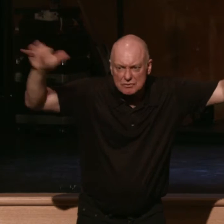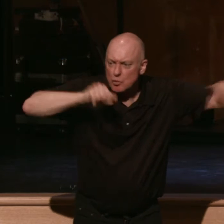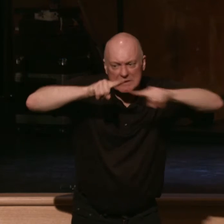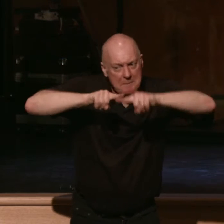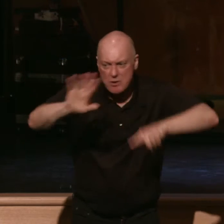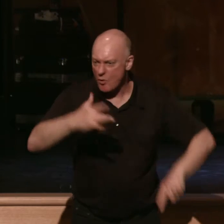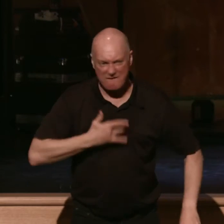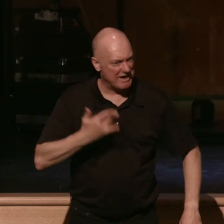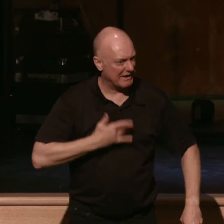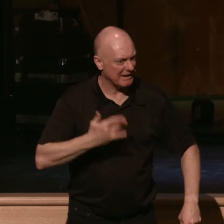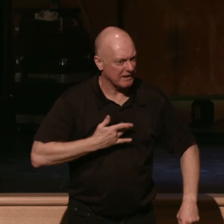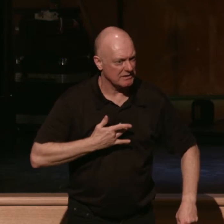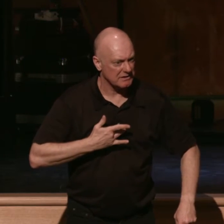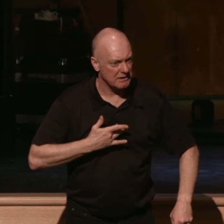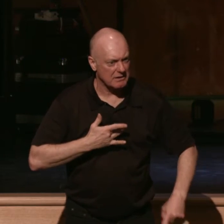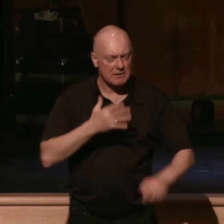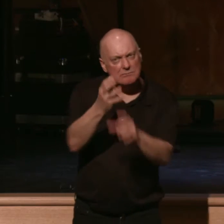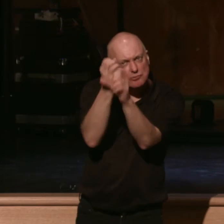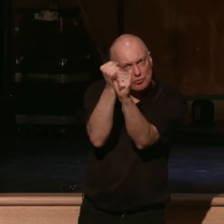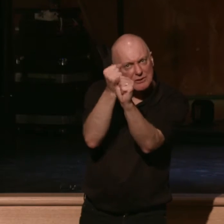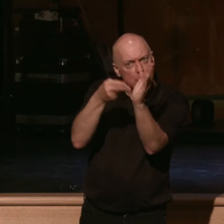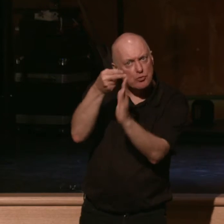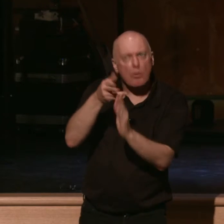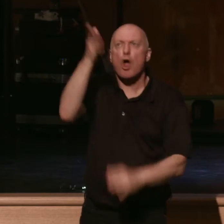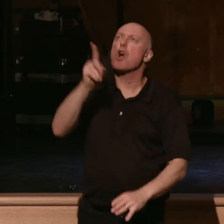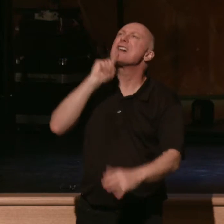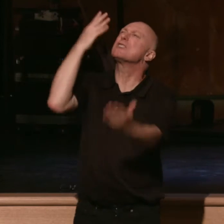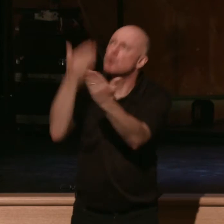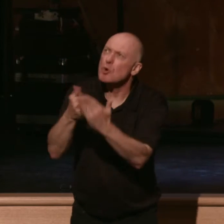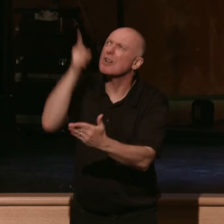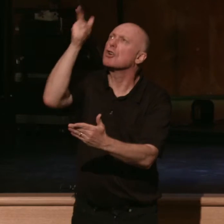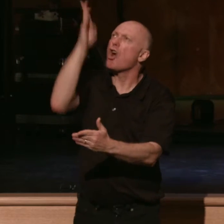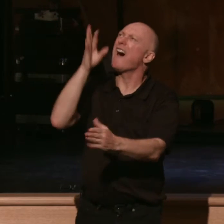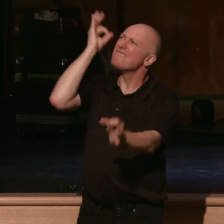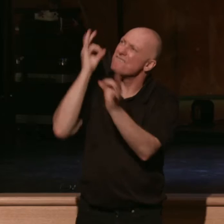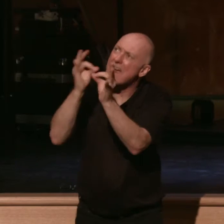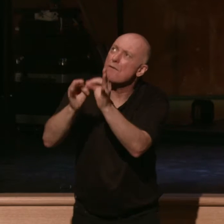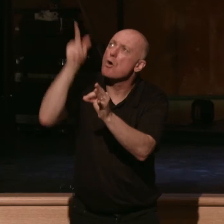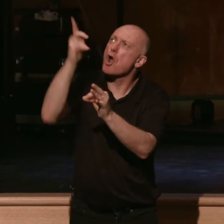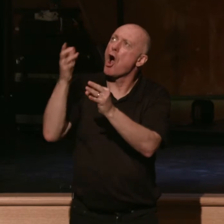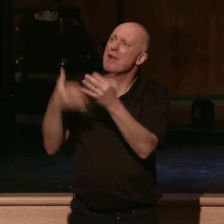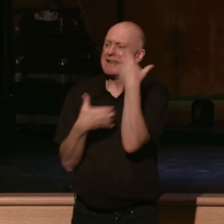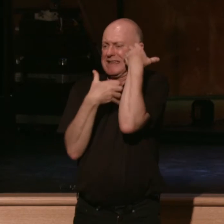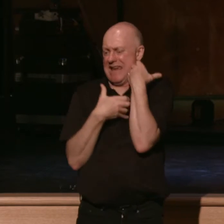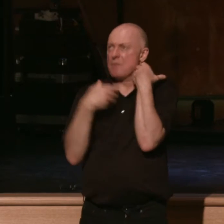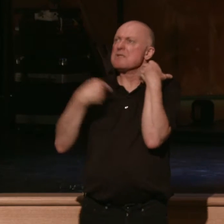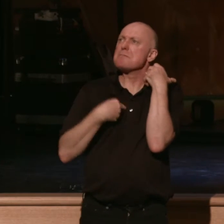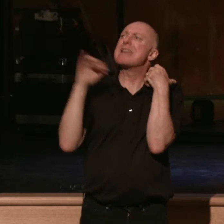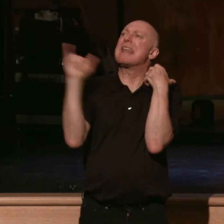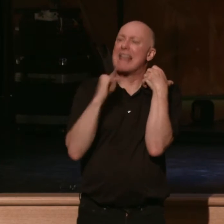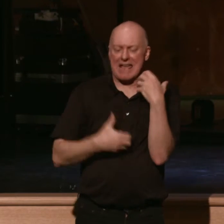I want to cling to the truth that God is good. God is faithful. God carries me like he carries a son.